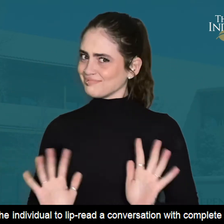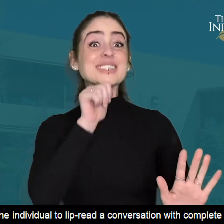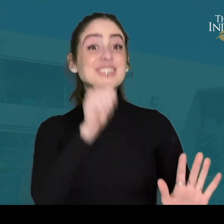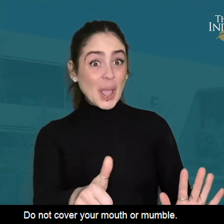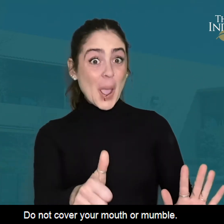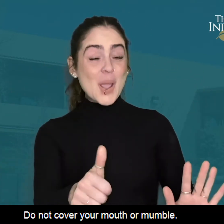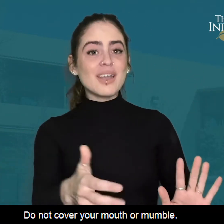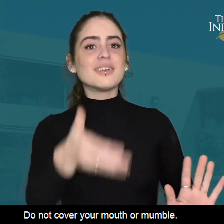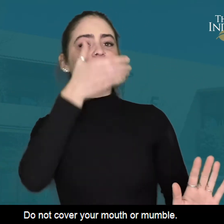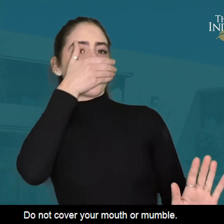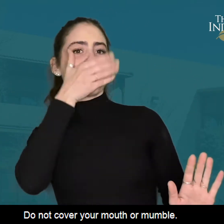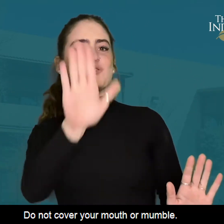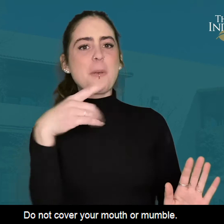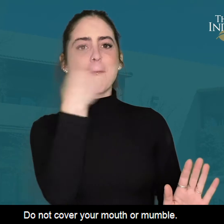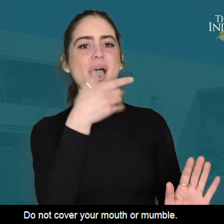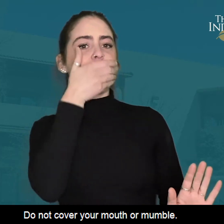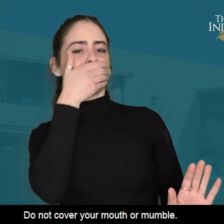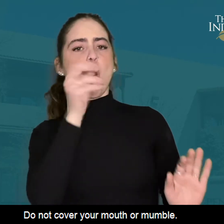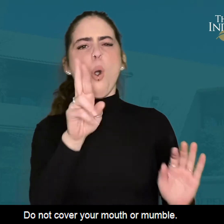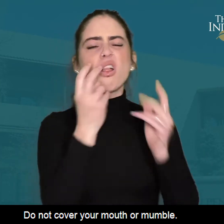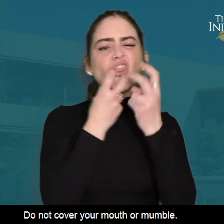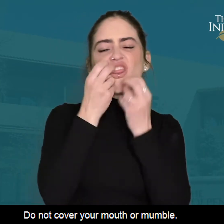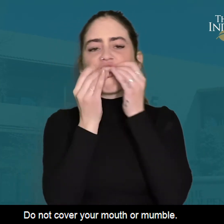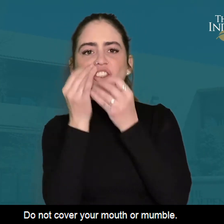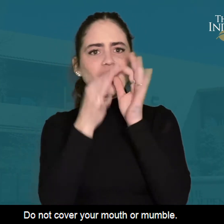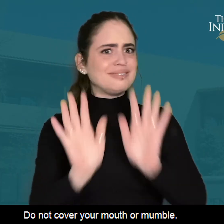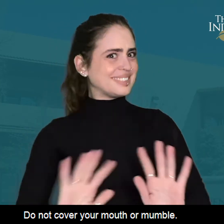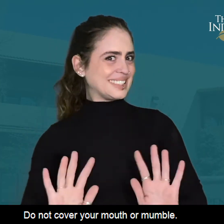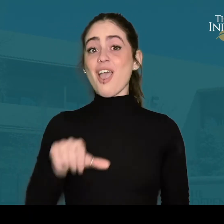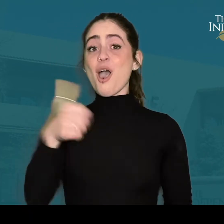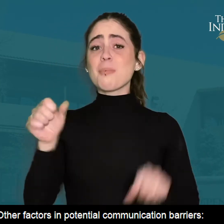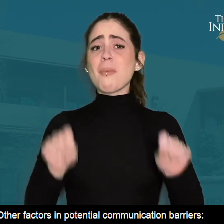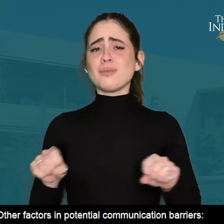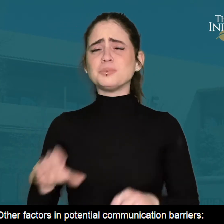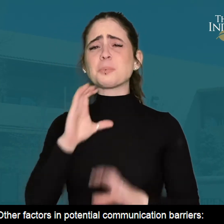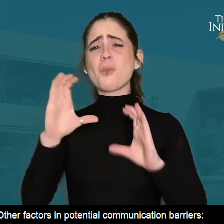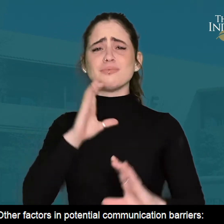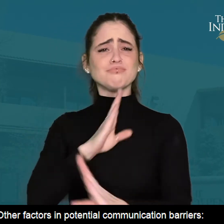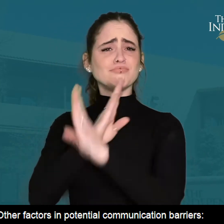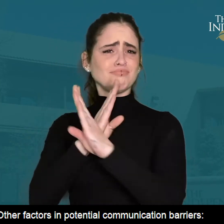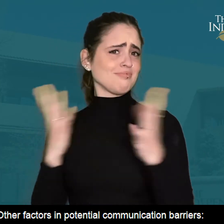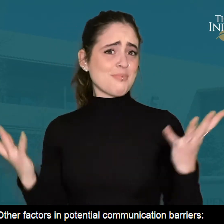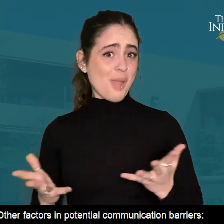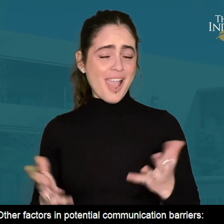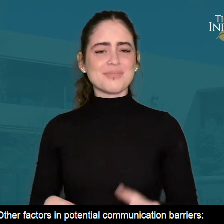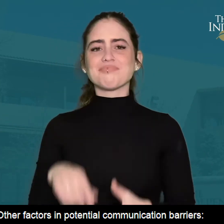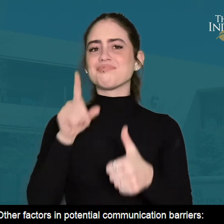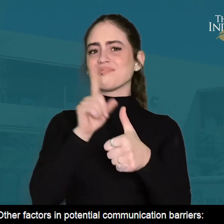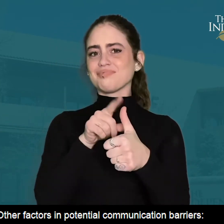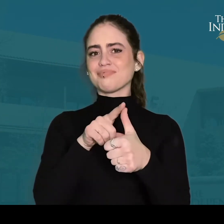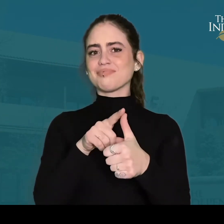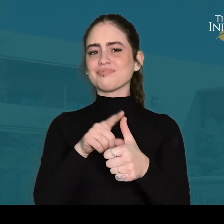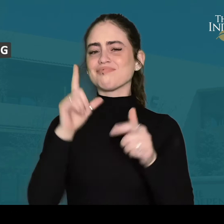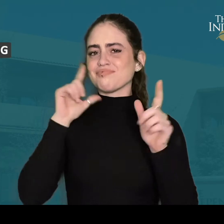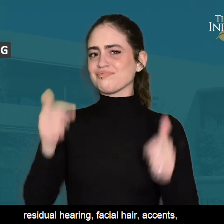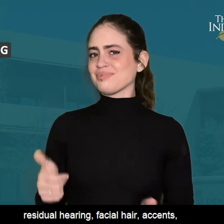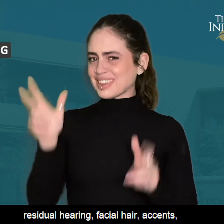conversation with complete accuracy. Do not cover your mouth or mumble. Other factors to keep in mind